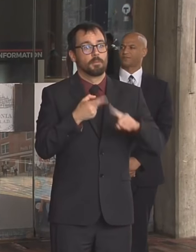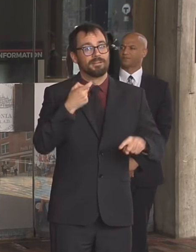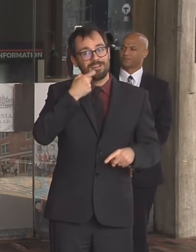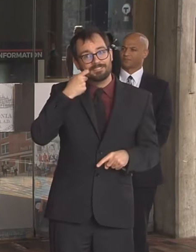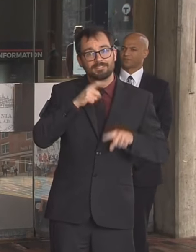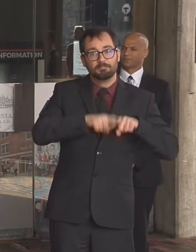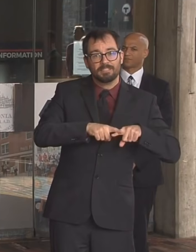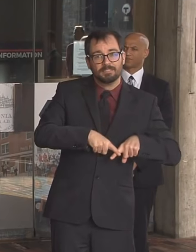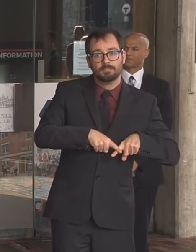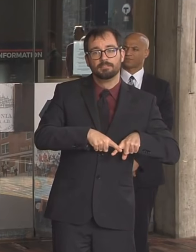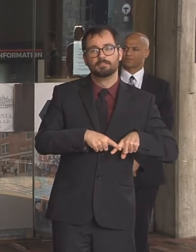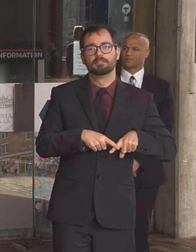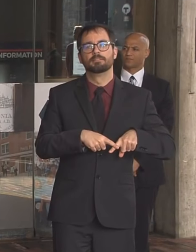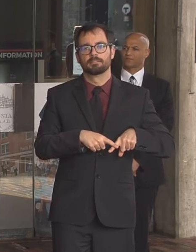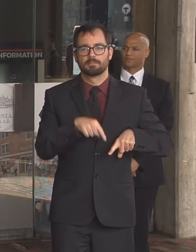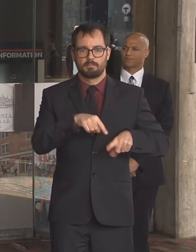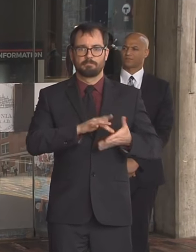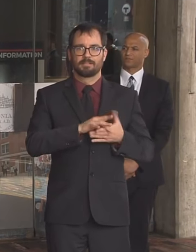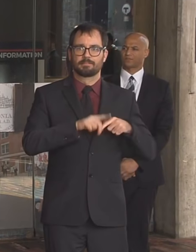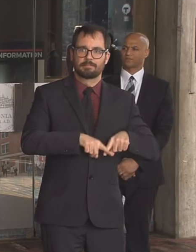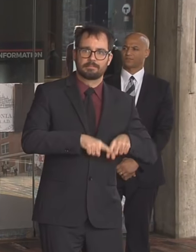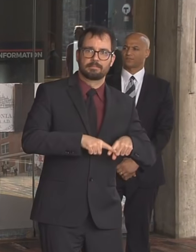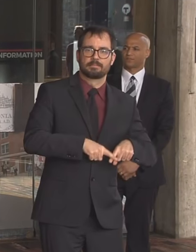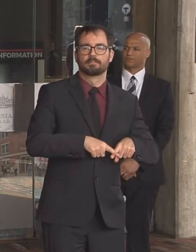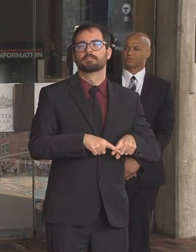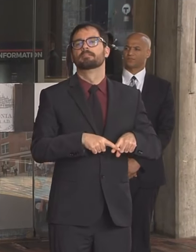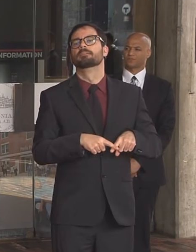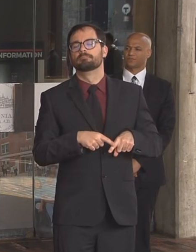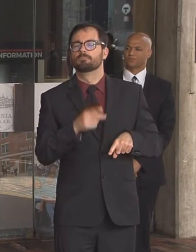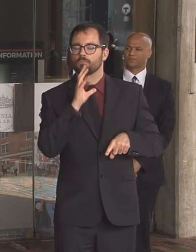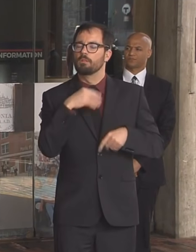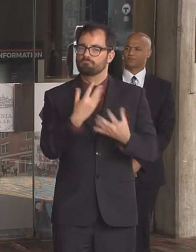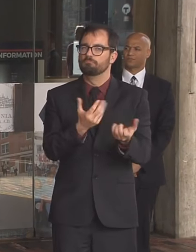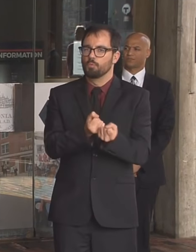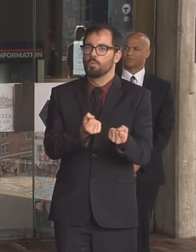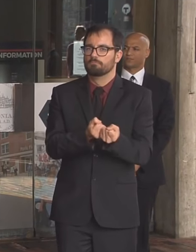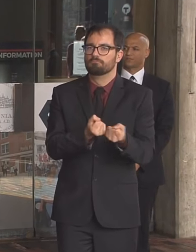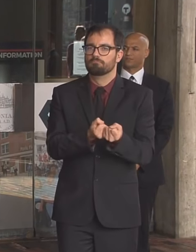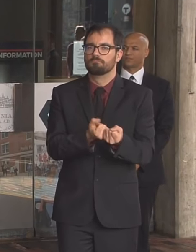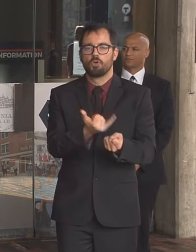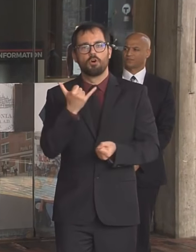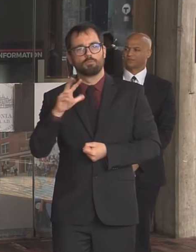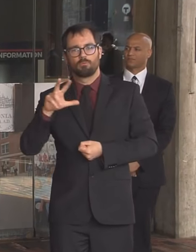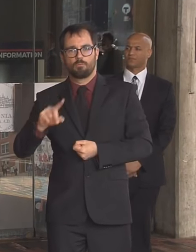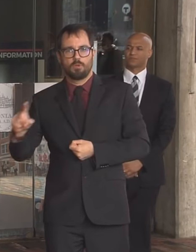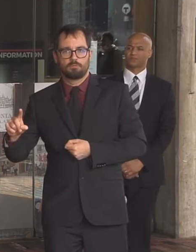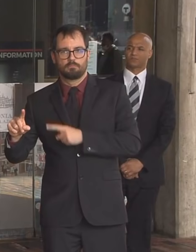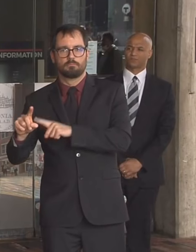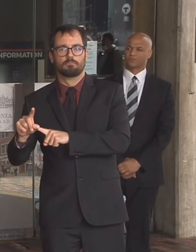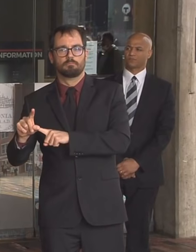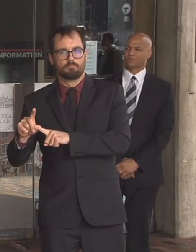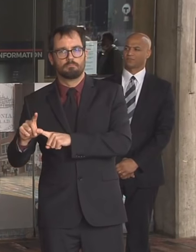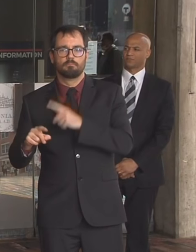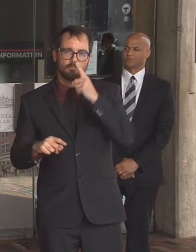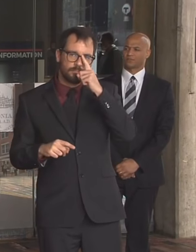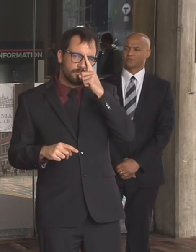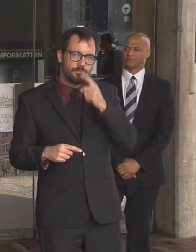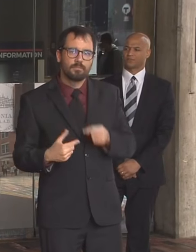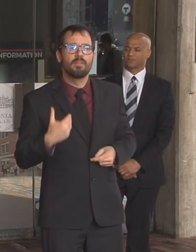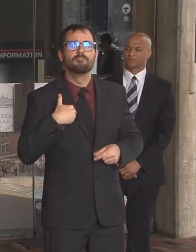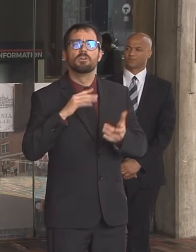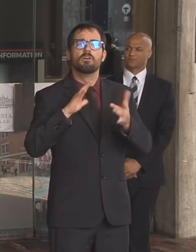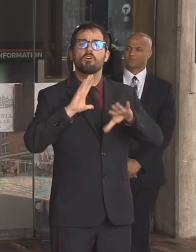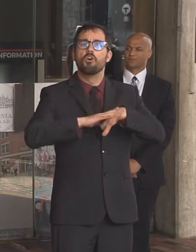who might need to reach out to um there are there are online meetings happening uh through alcoholics anonymous and